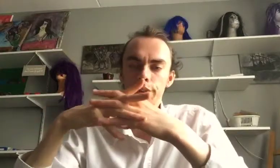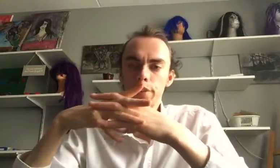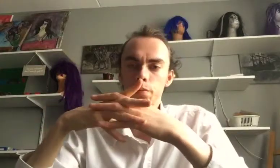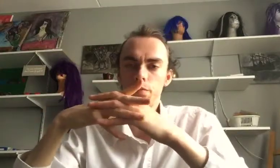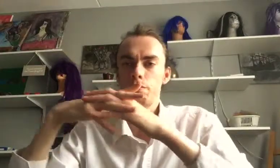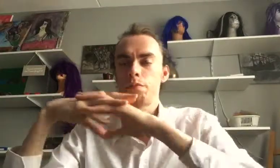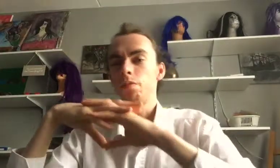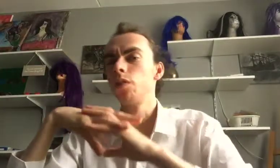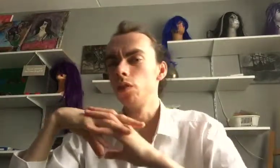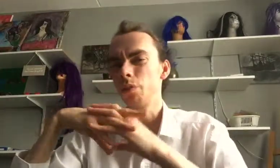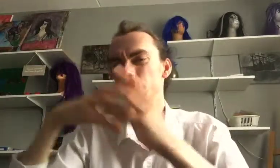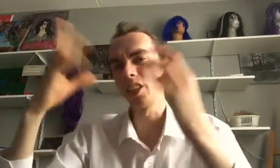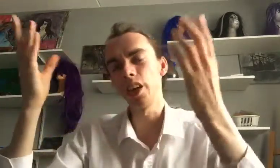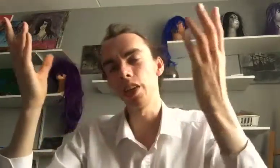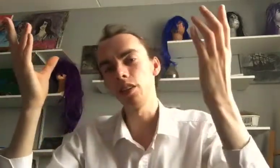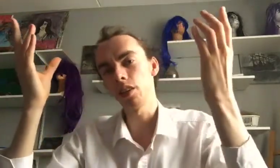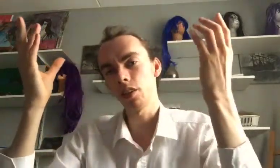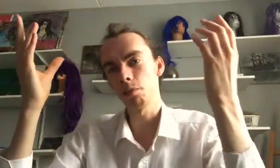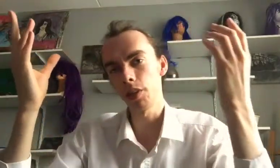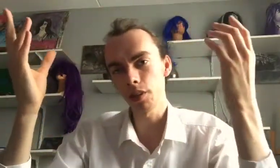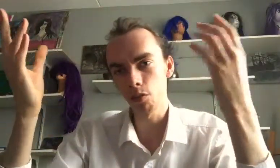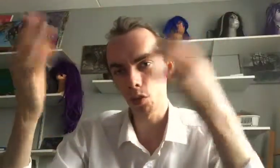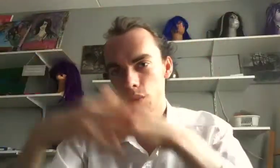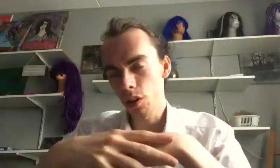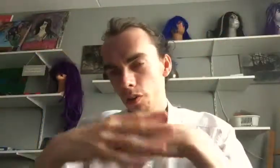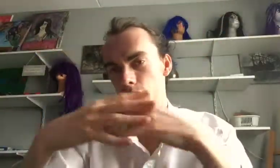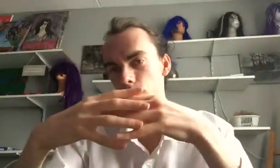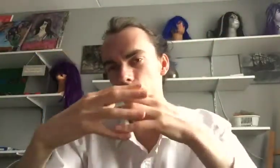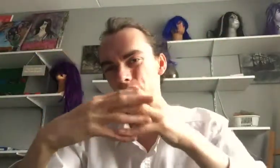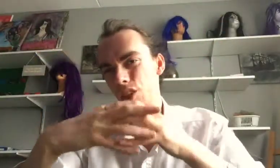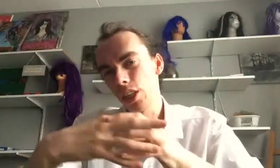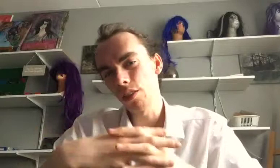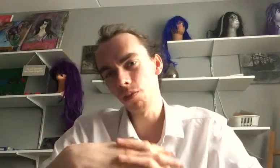philosophy channel.